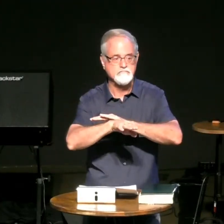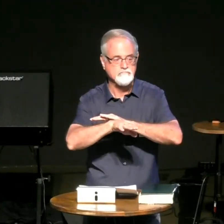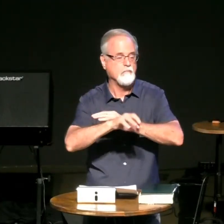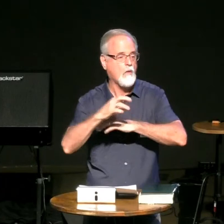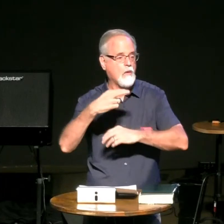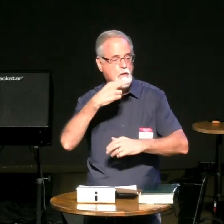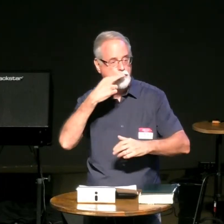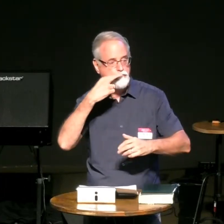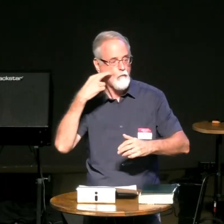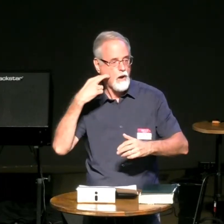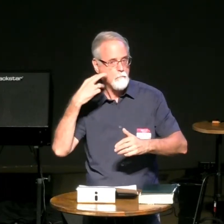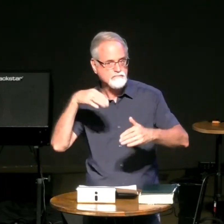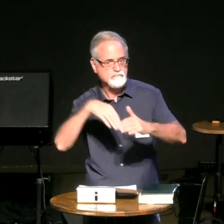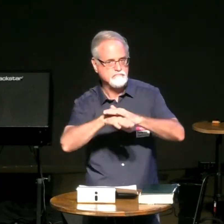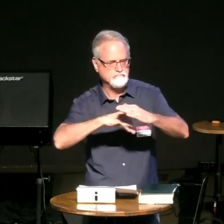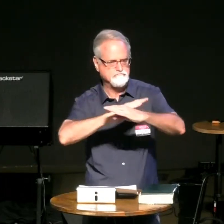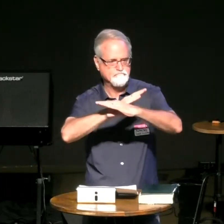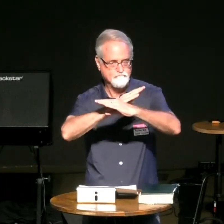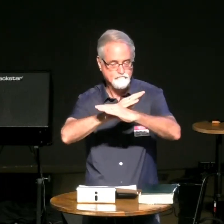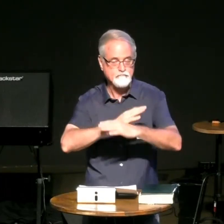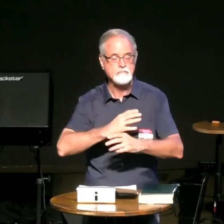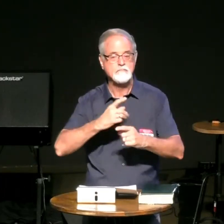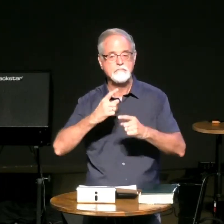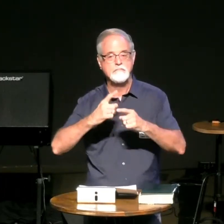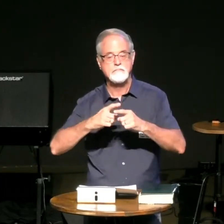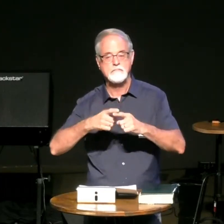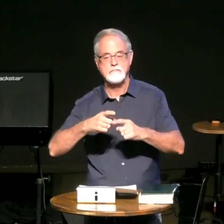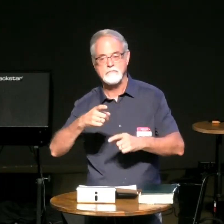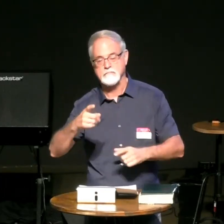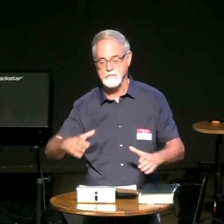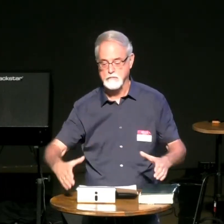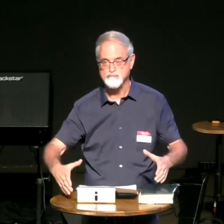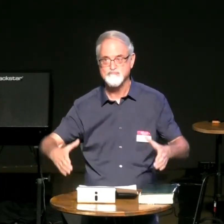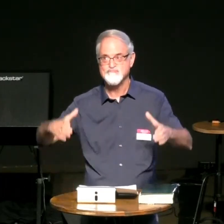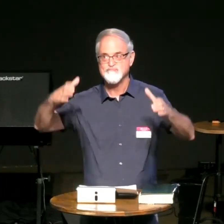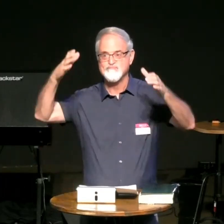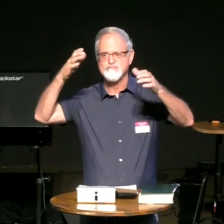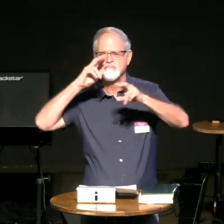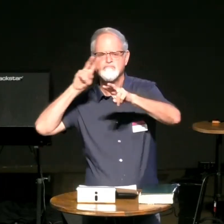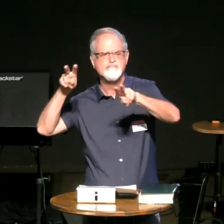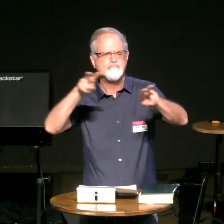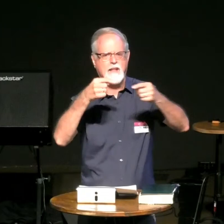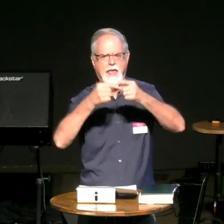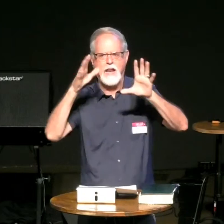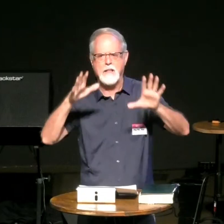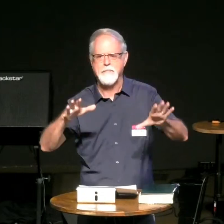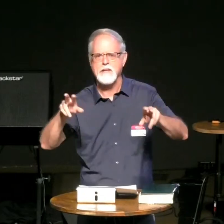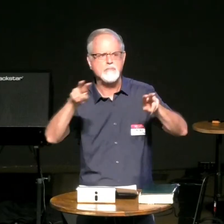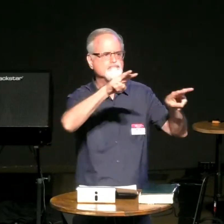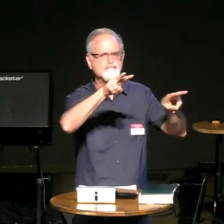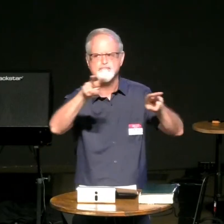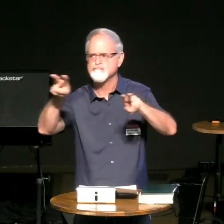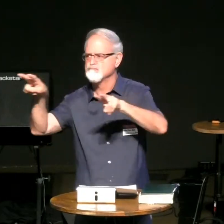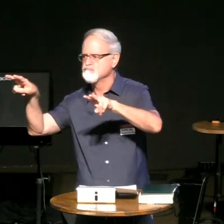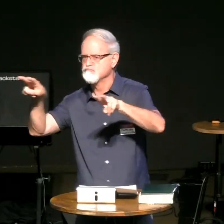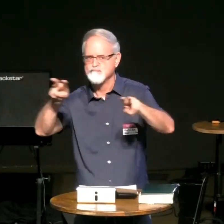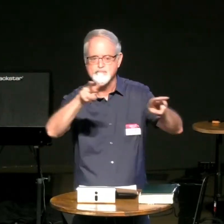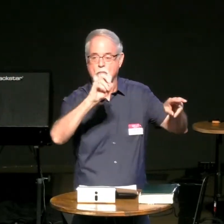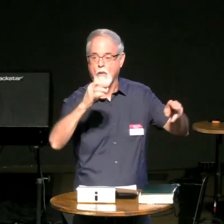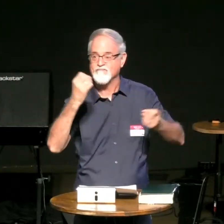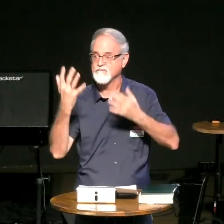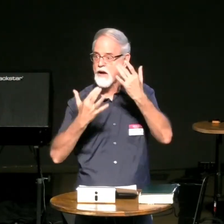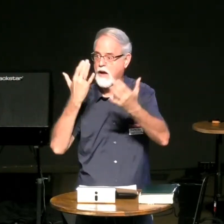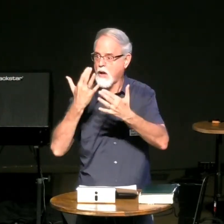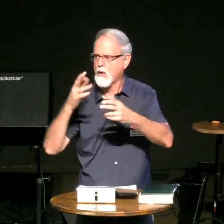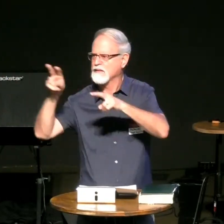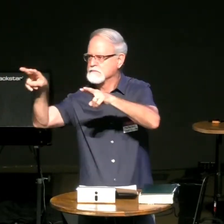know and only certain people would have access right other people would be blocked and they had a large tower so they could look out over